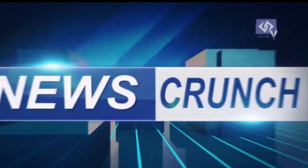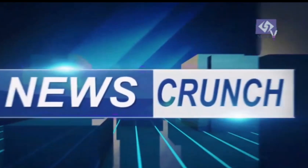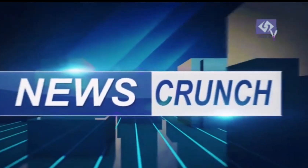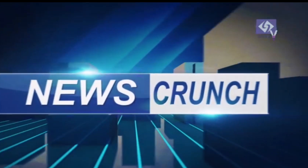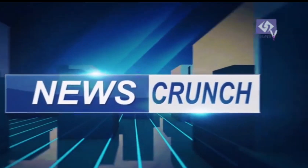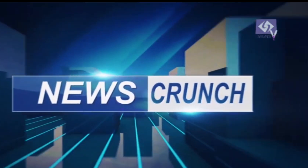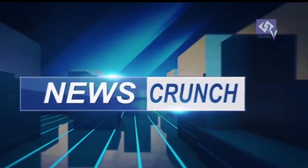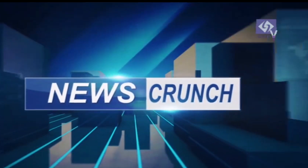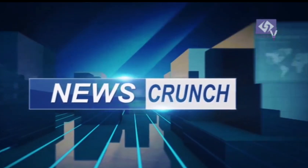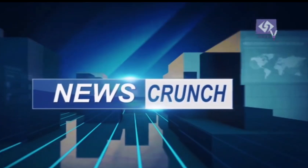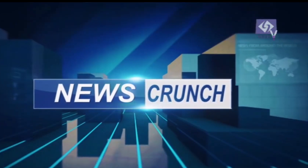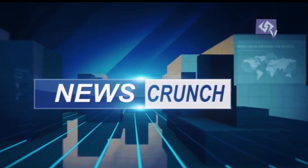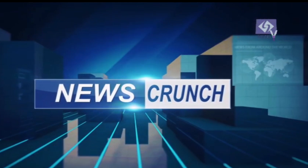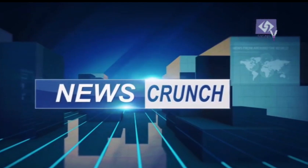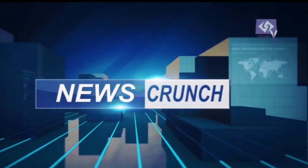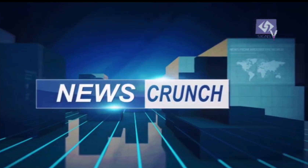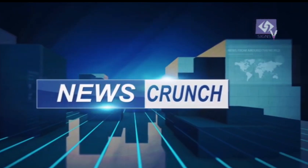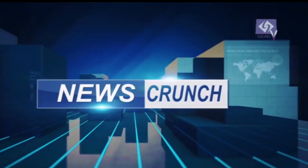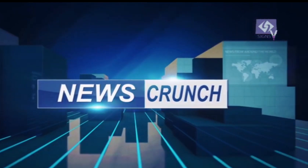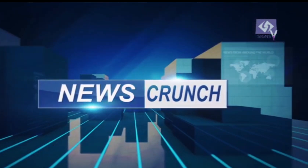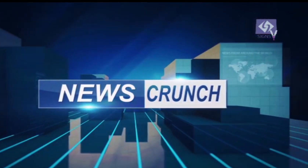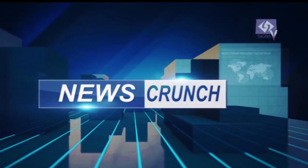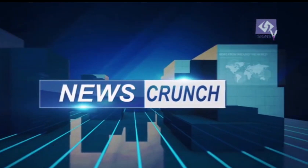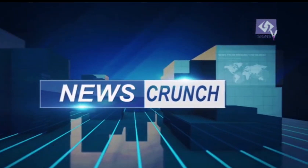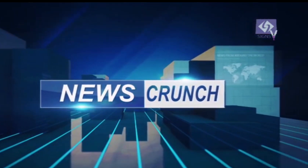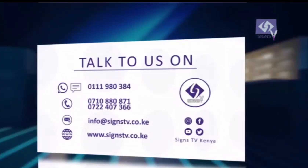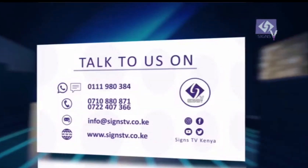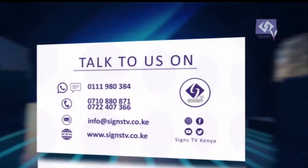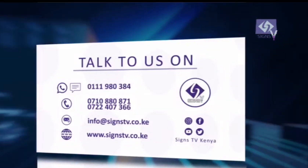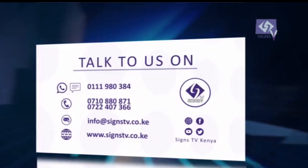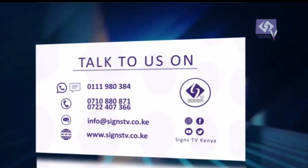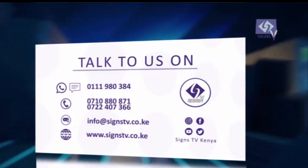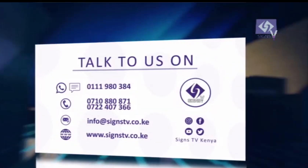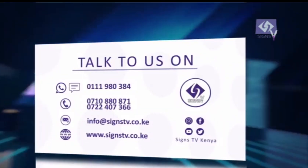for you you for